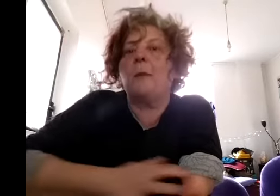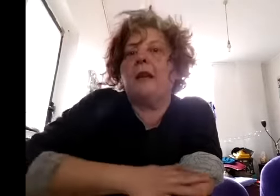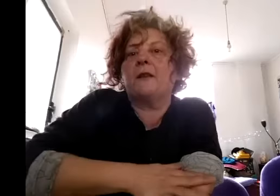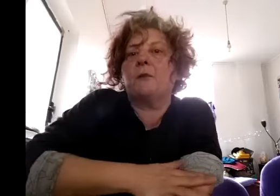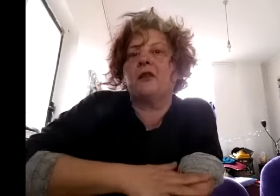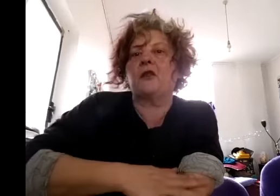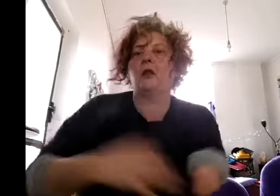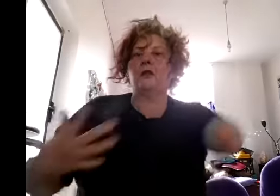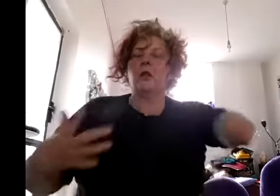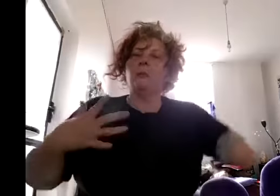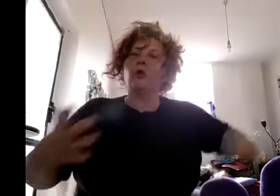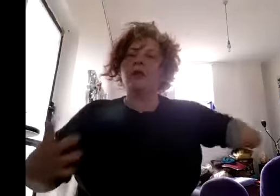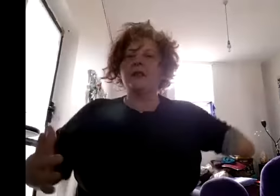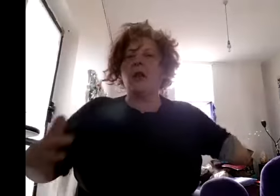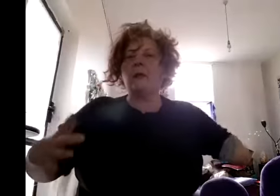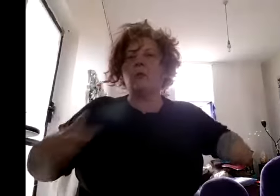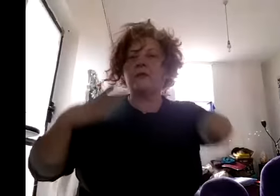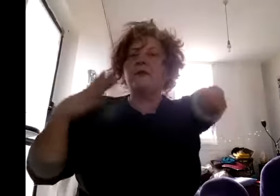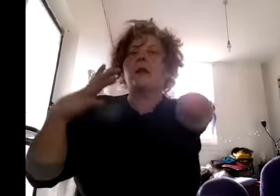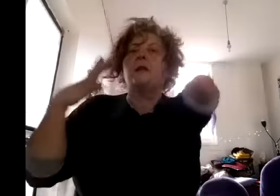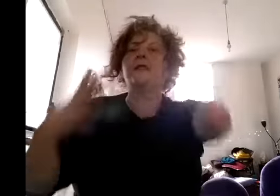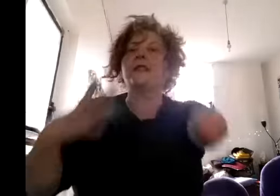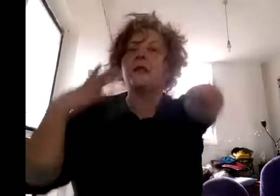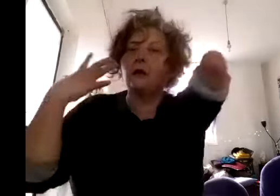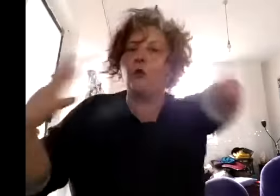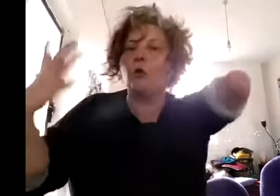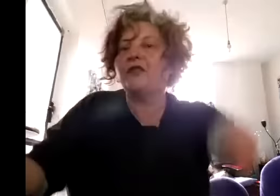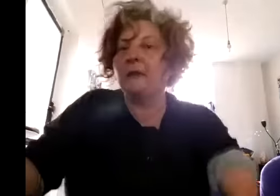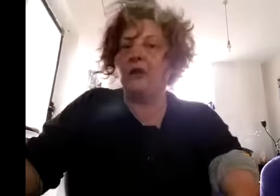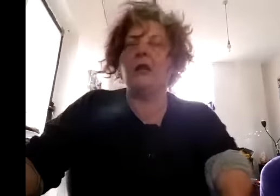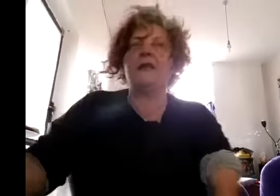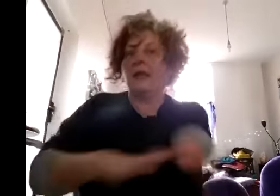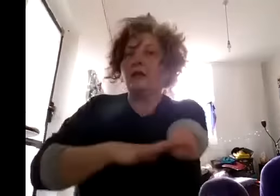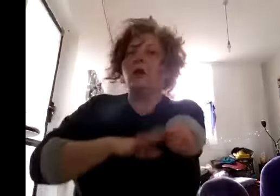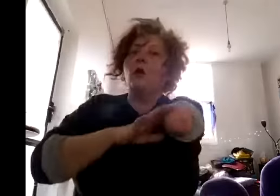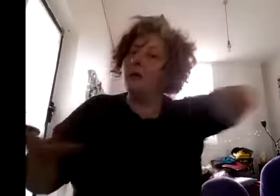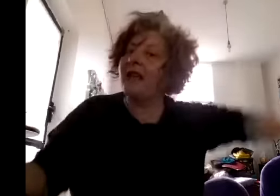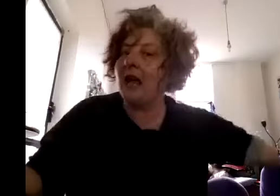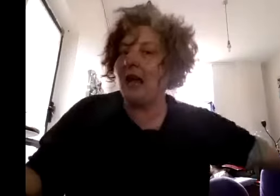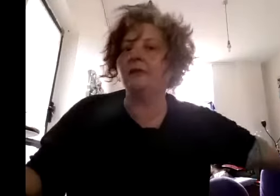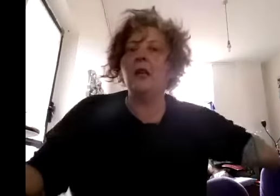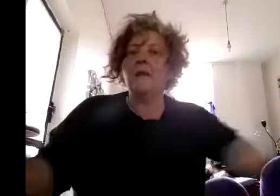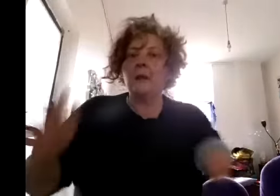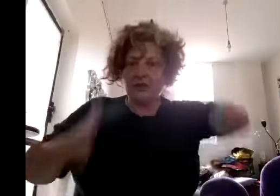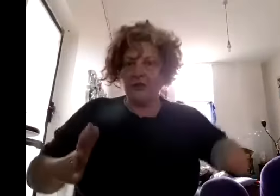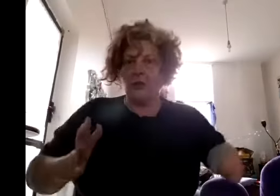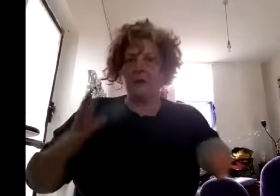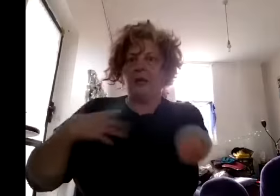parents were concerned because I was I physically look different and always have they were concerned about my